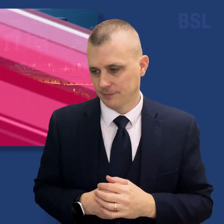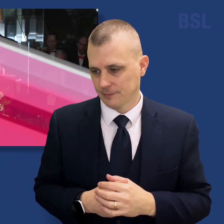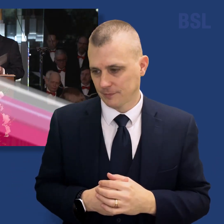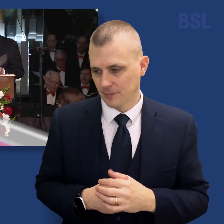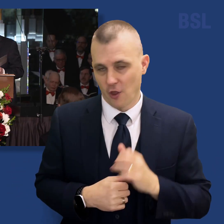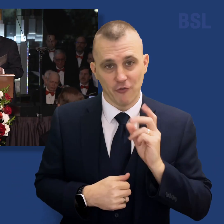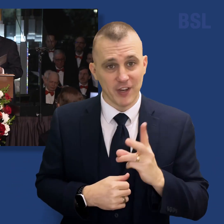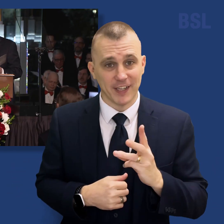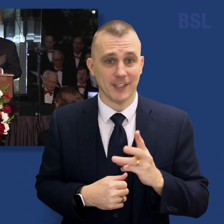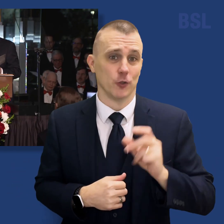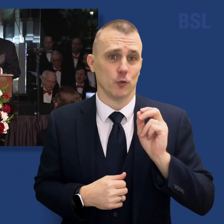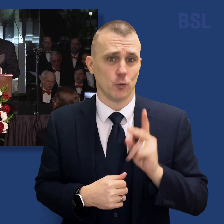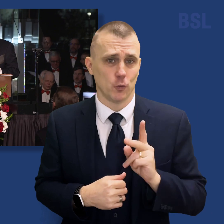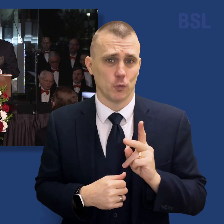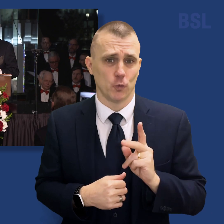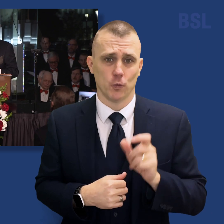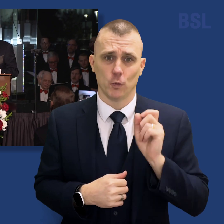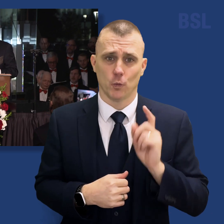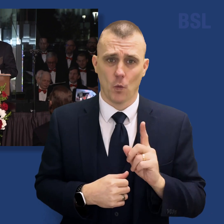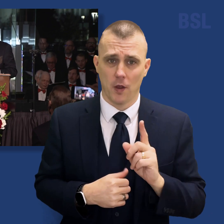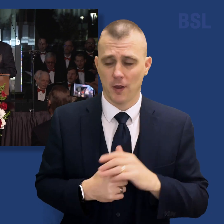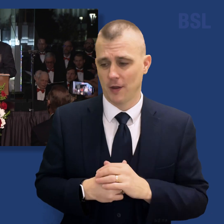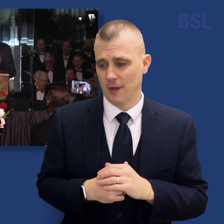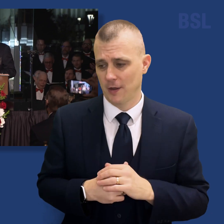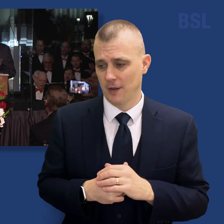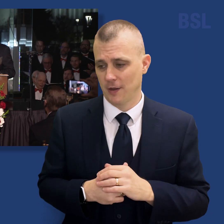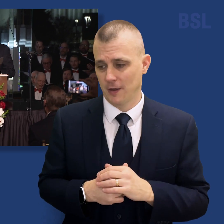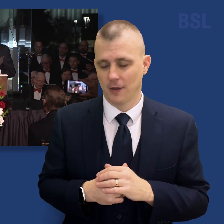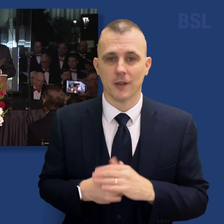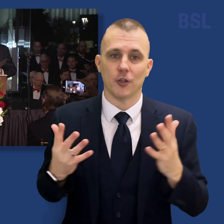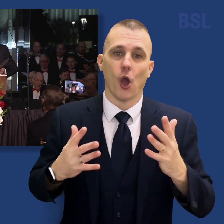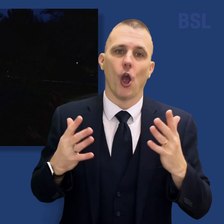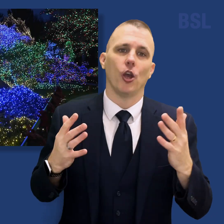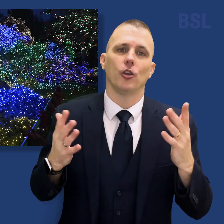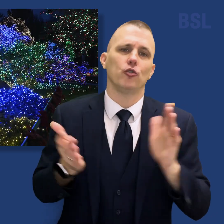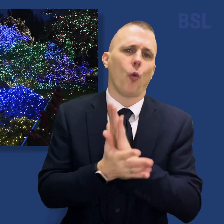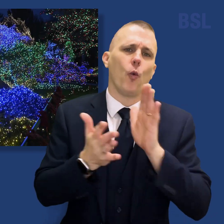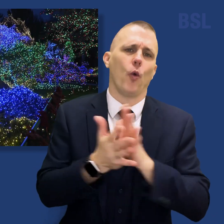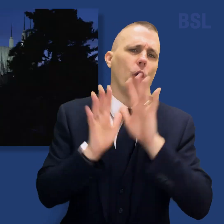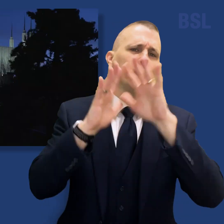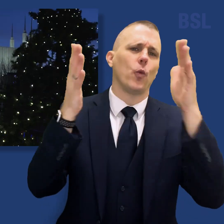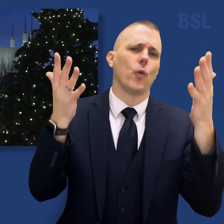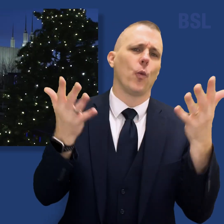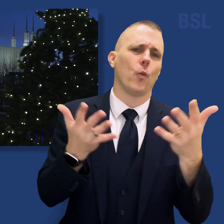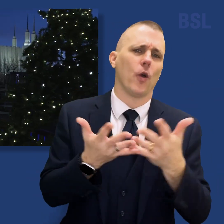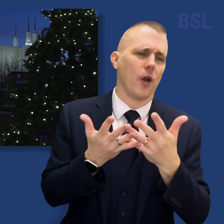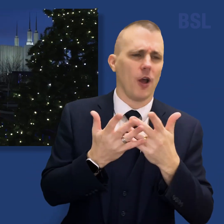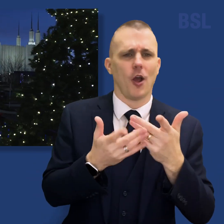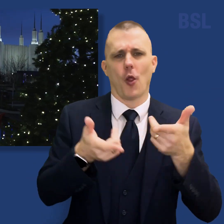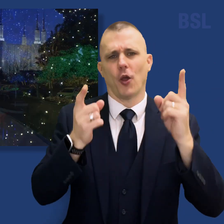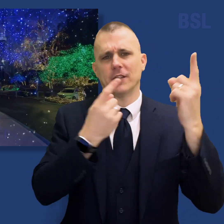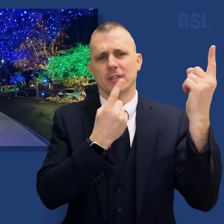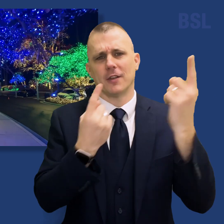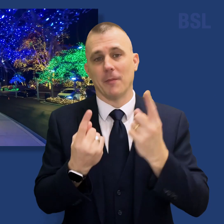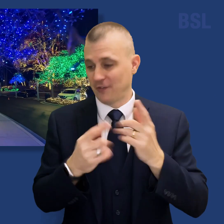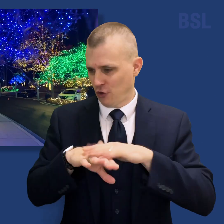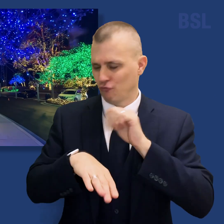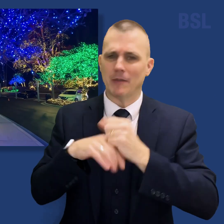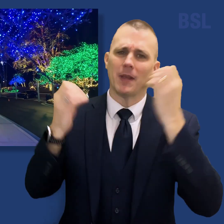Three, two, one. Joy to the world! The Christmas lights